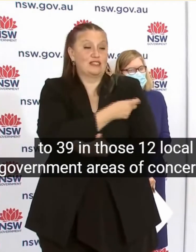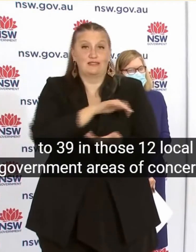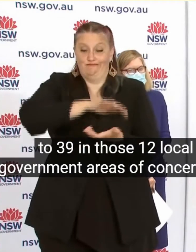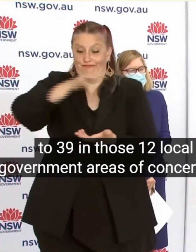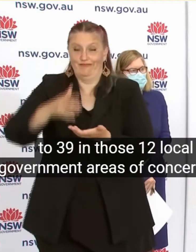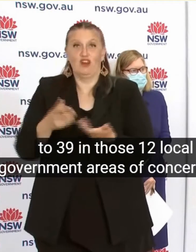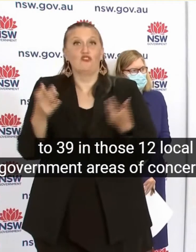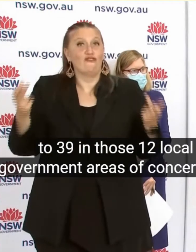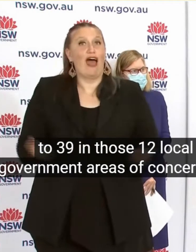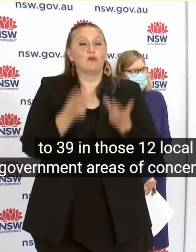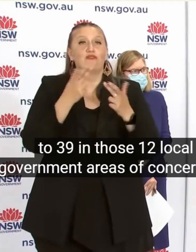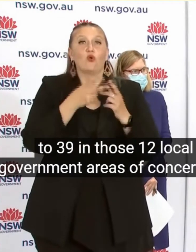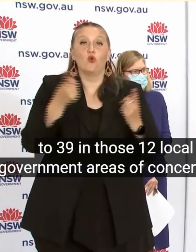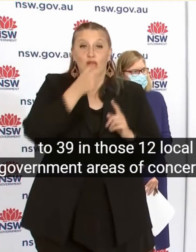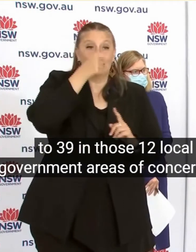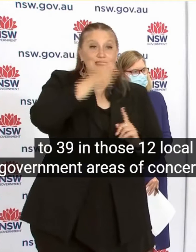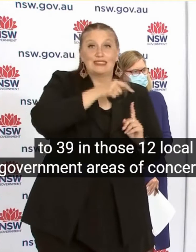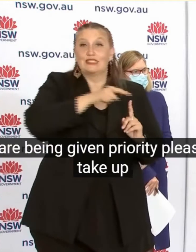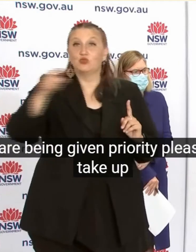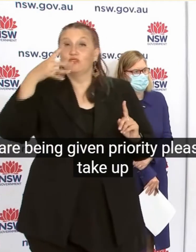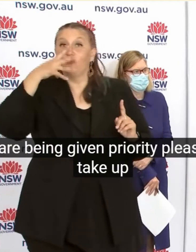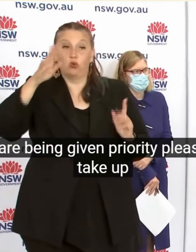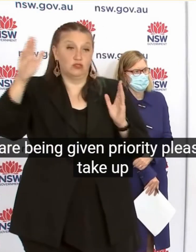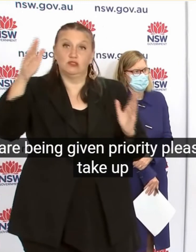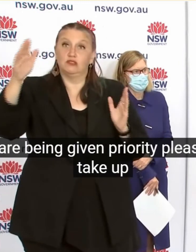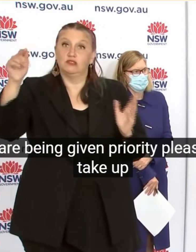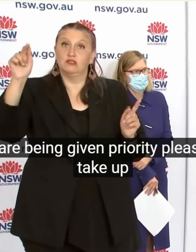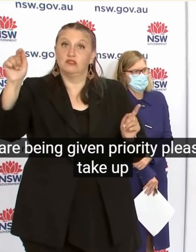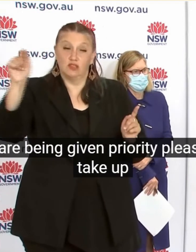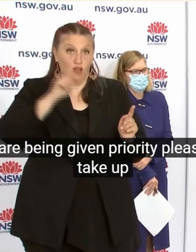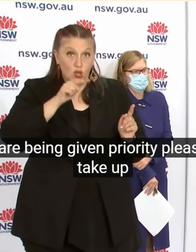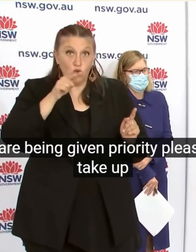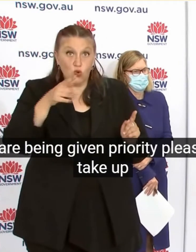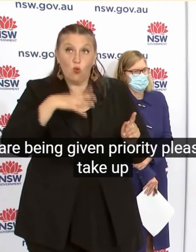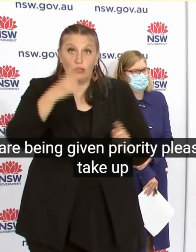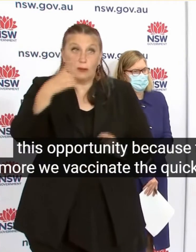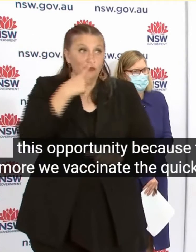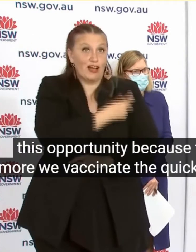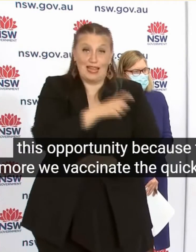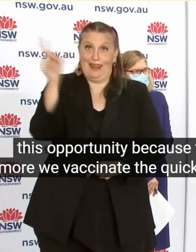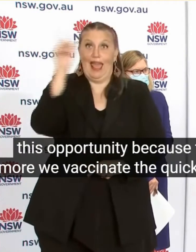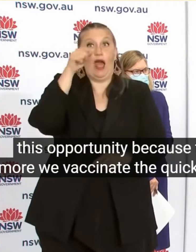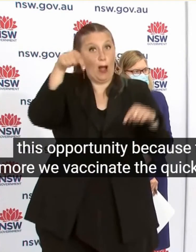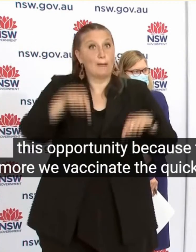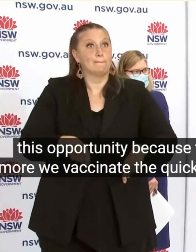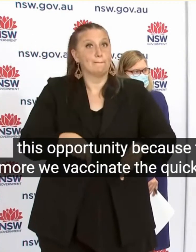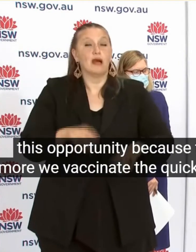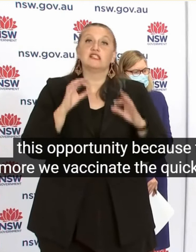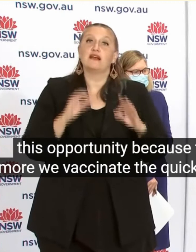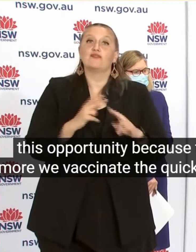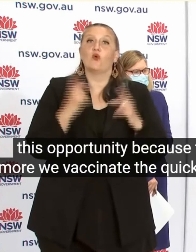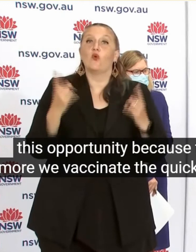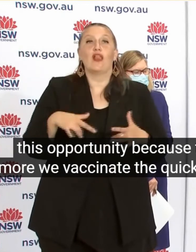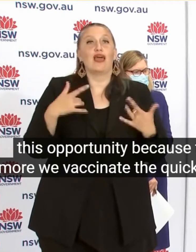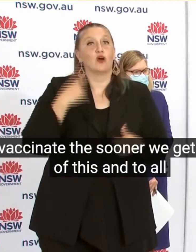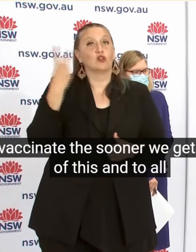concern You are being given priority Please take up this opportunity Because the more we vaccinate The quicker we vaccinate